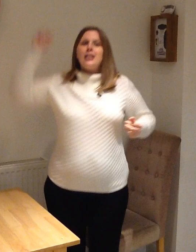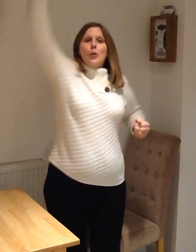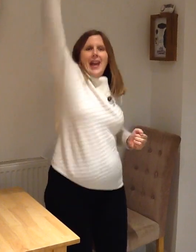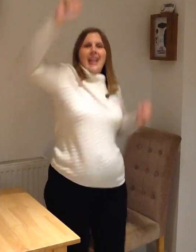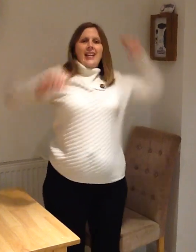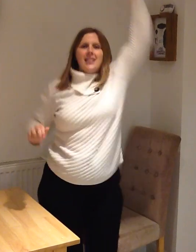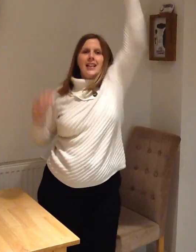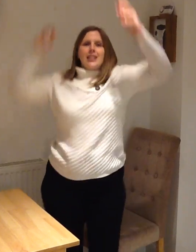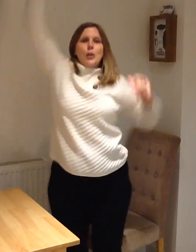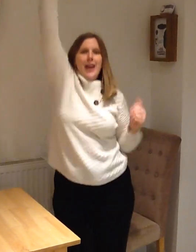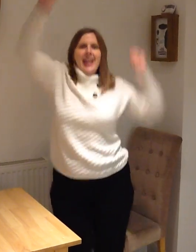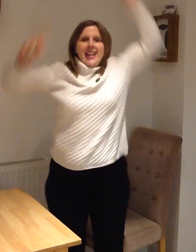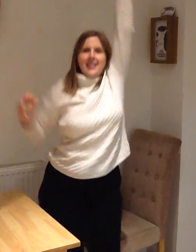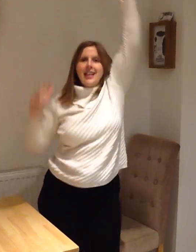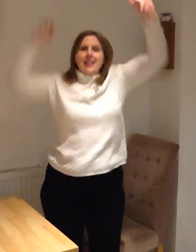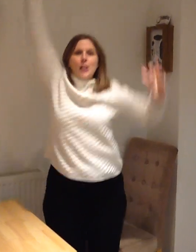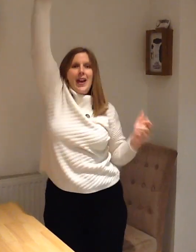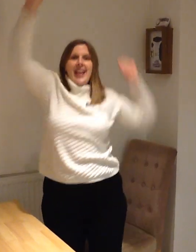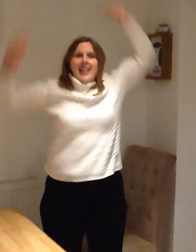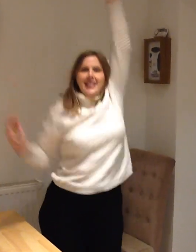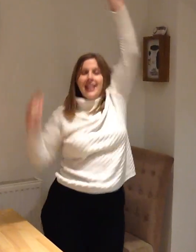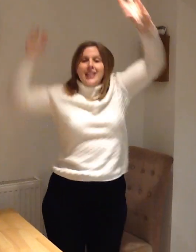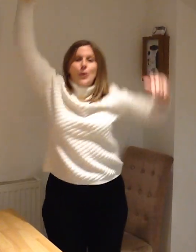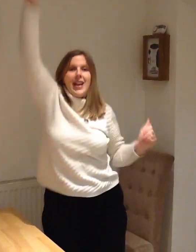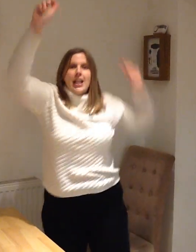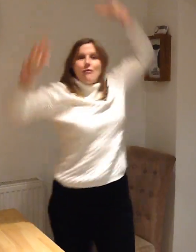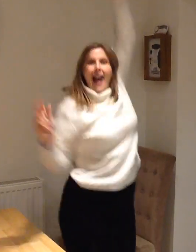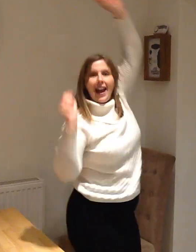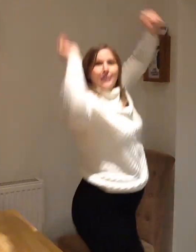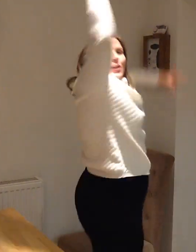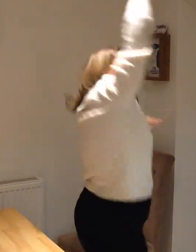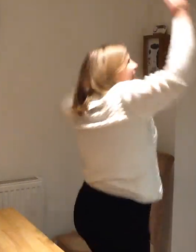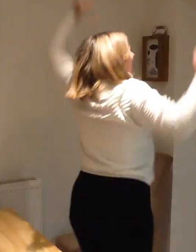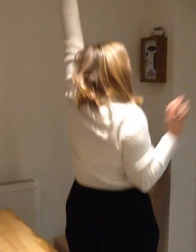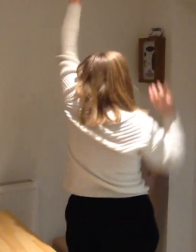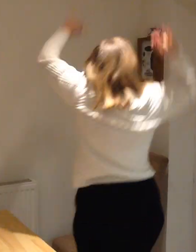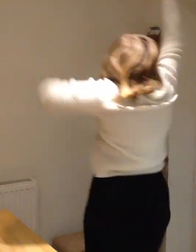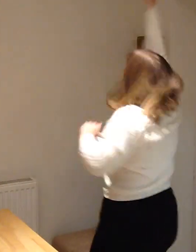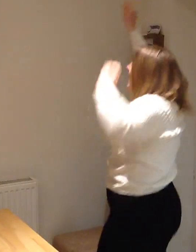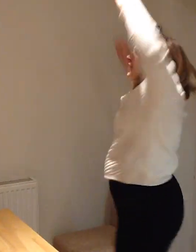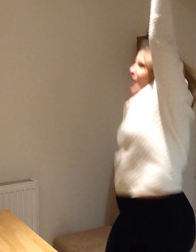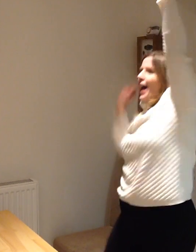Squeeze, squeeze, squeeze, squeeze. Go right, squeeze, squeeze. Woo!